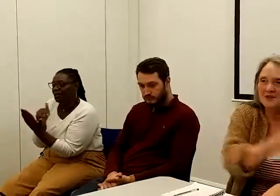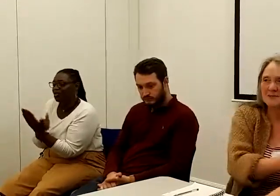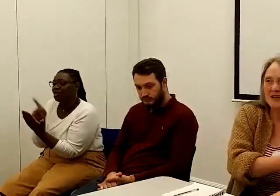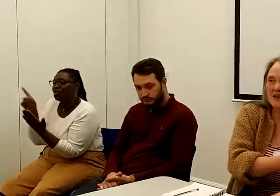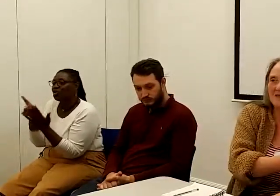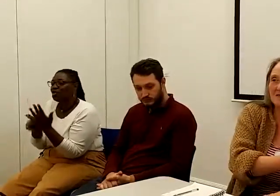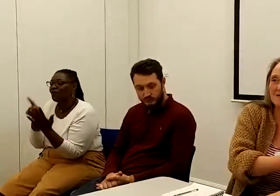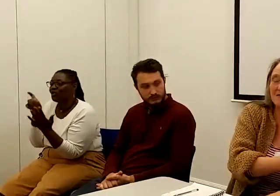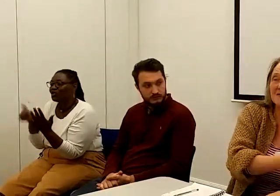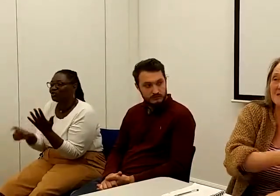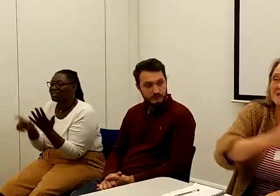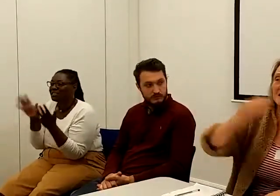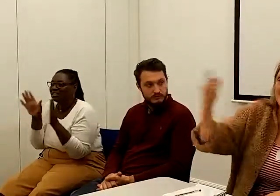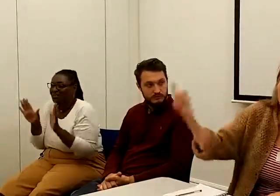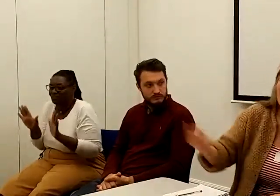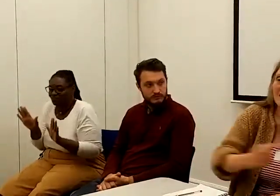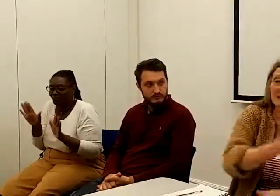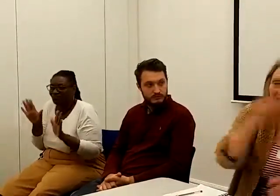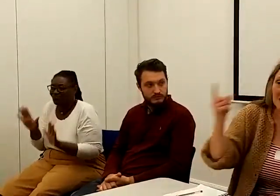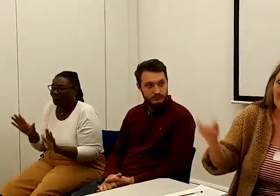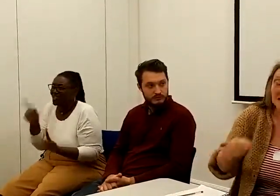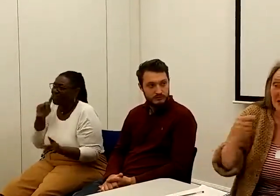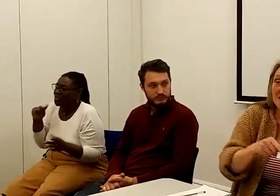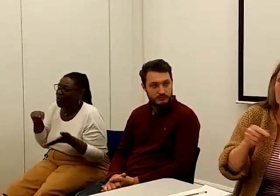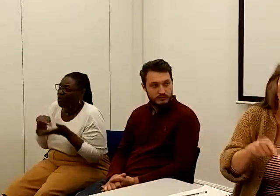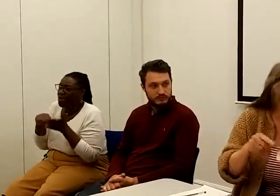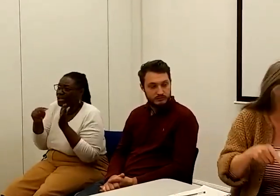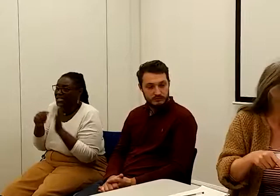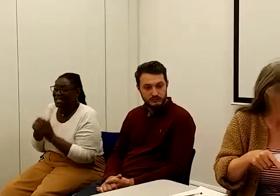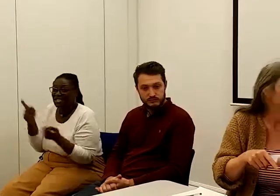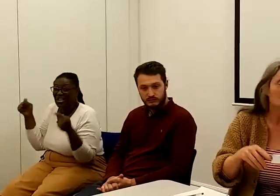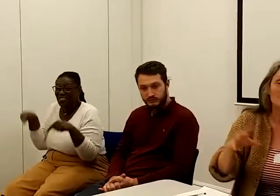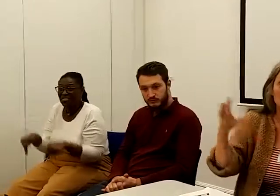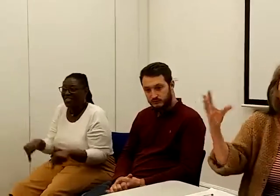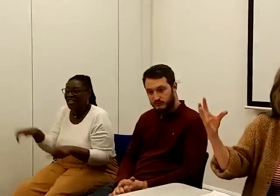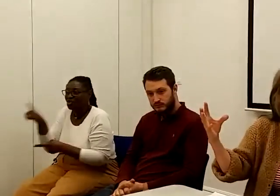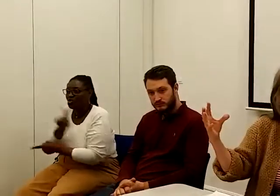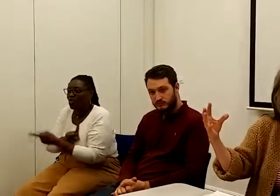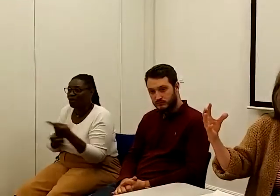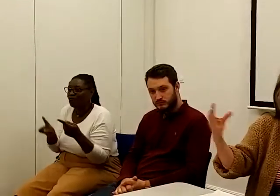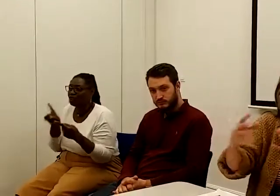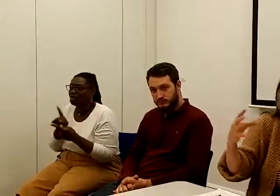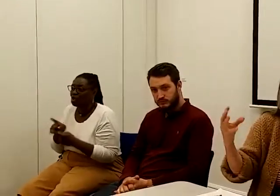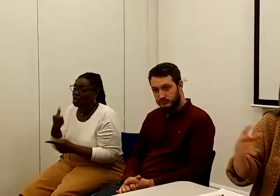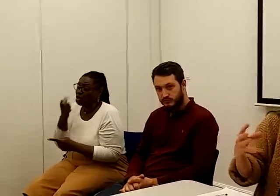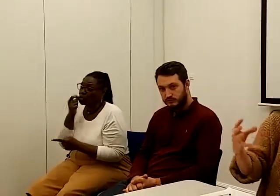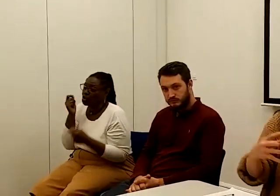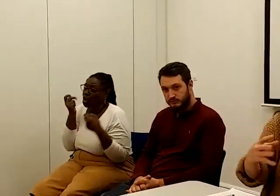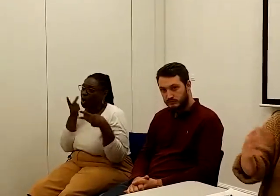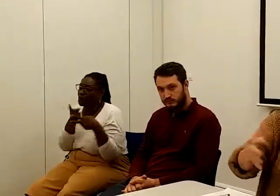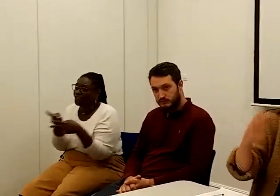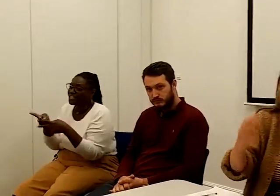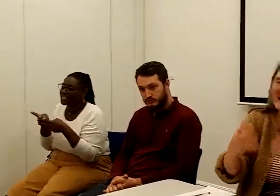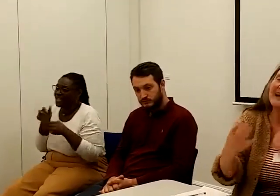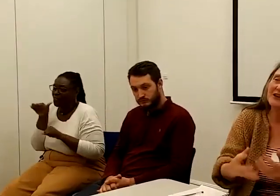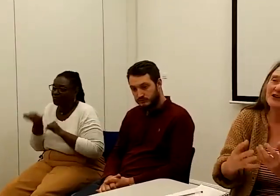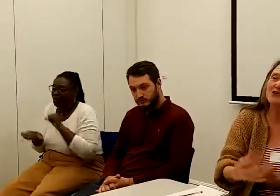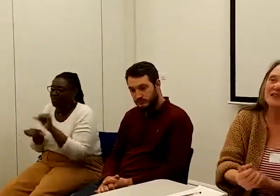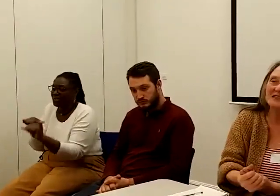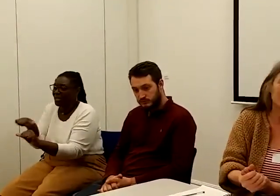seems to me, the organisations at this conference could oversee the process of getting an agreed